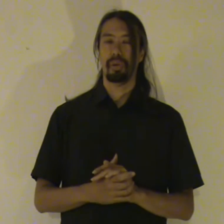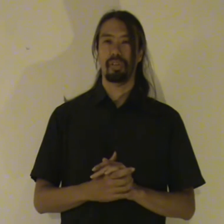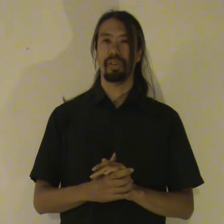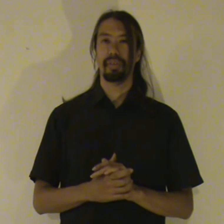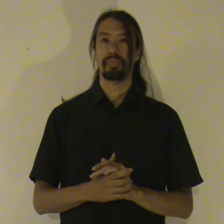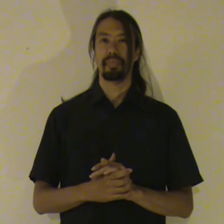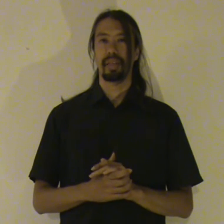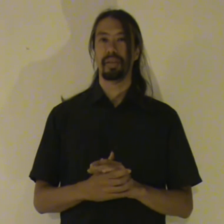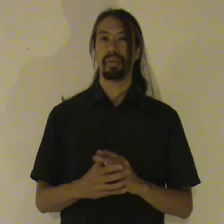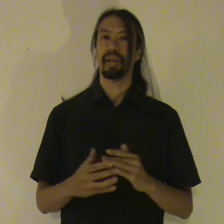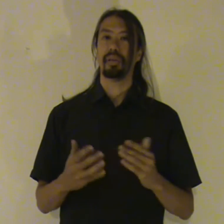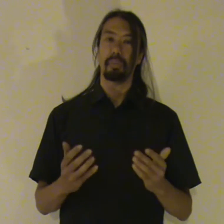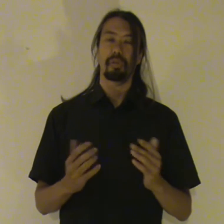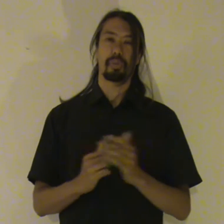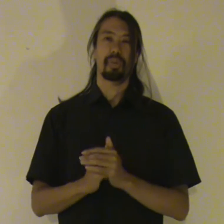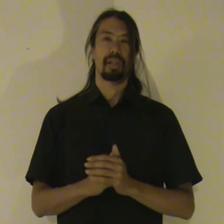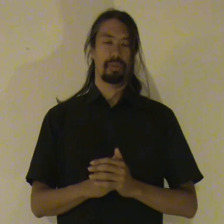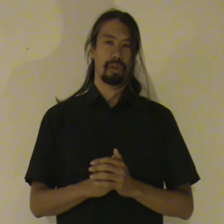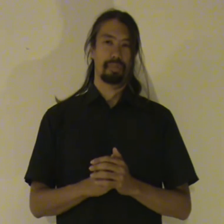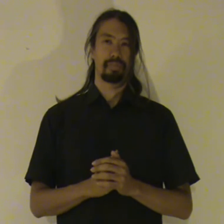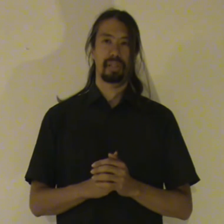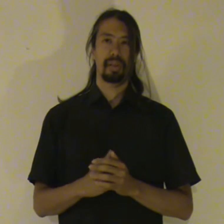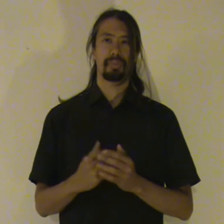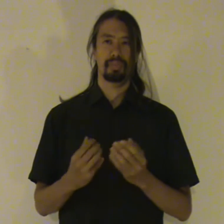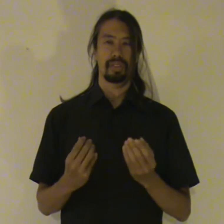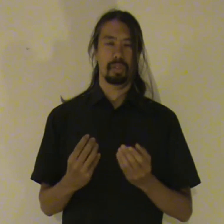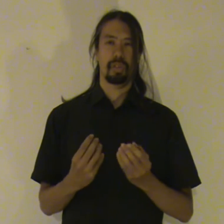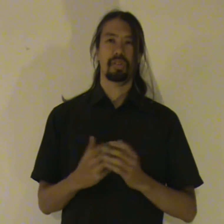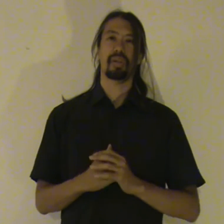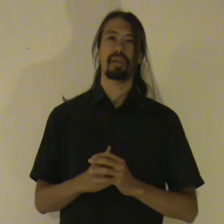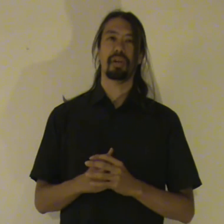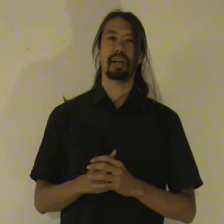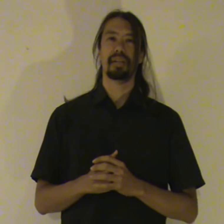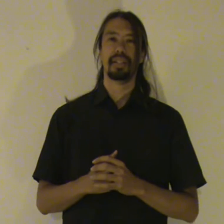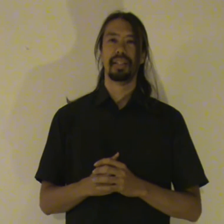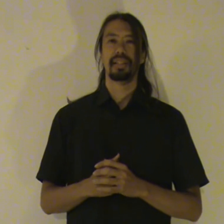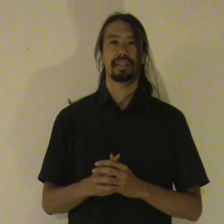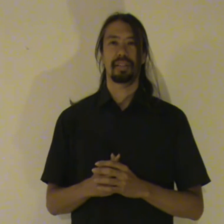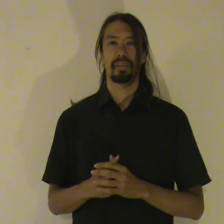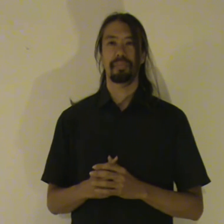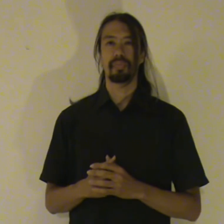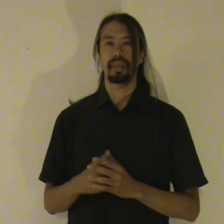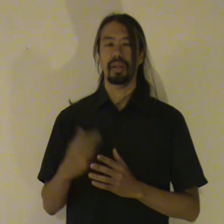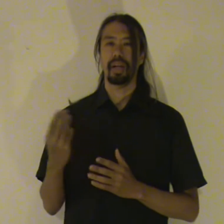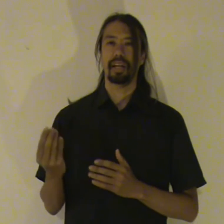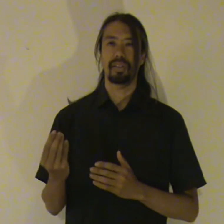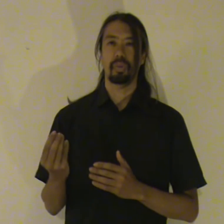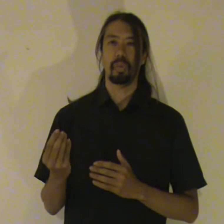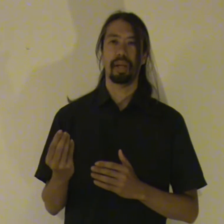person. Who can perform a reading for them. So this is always a tricky thing. So the client on the one hand